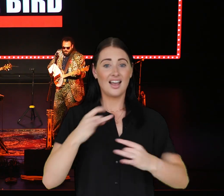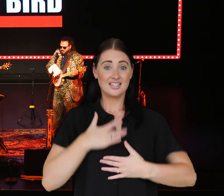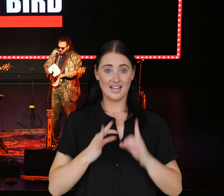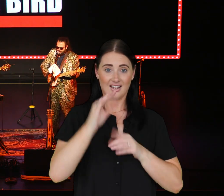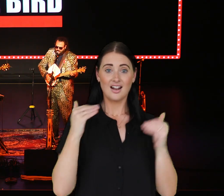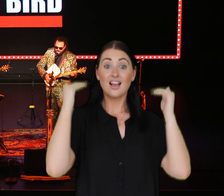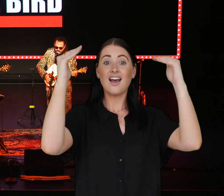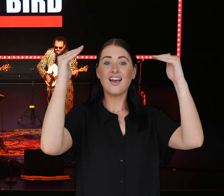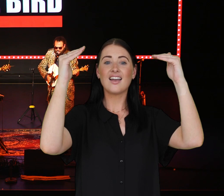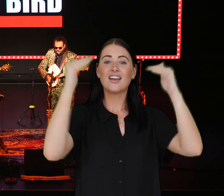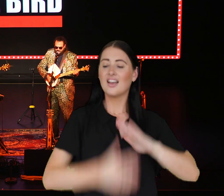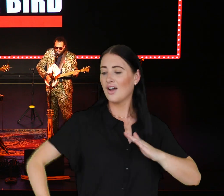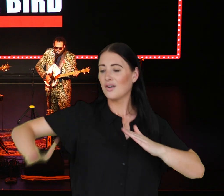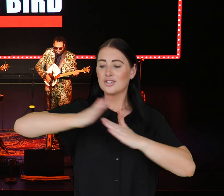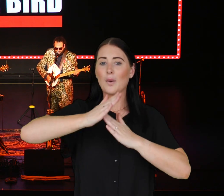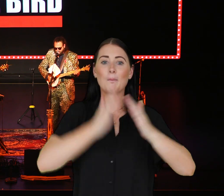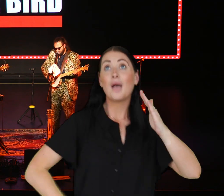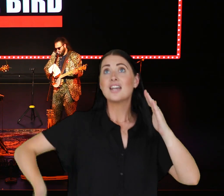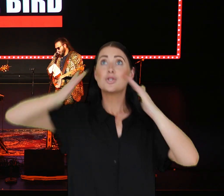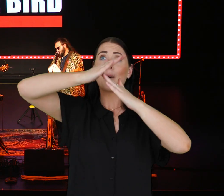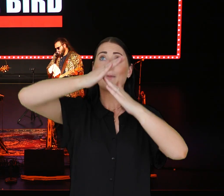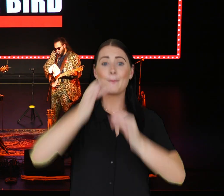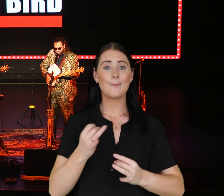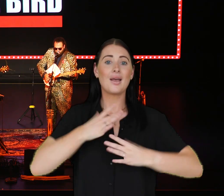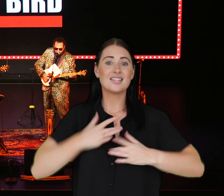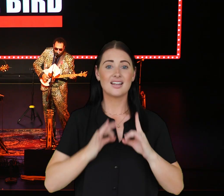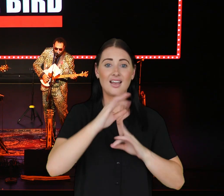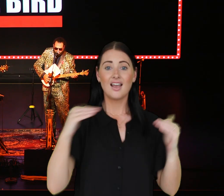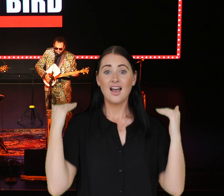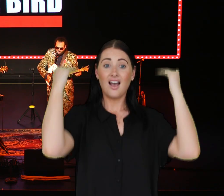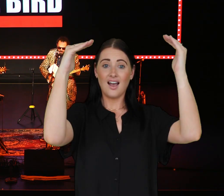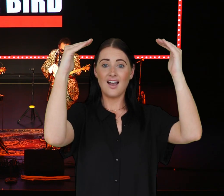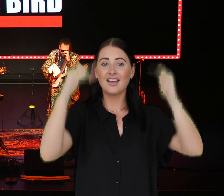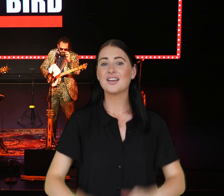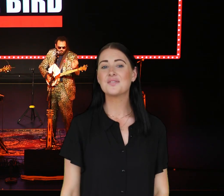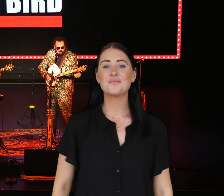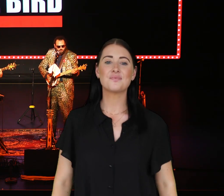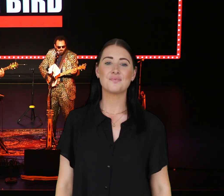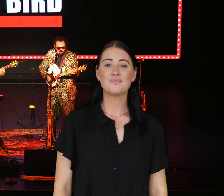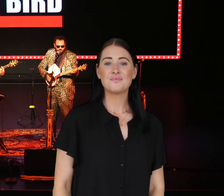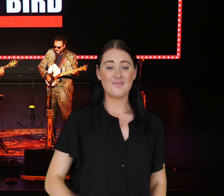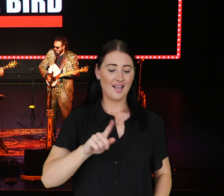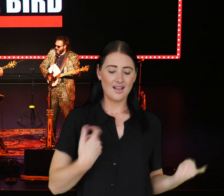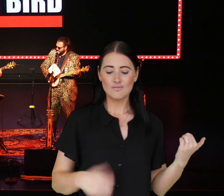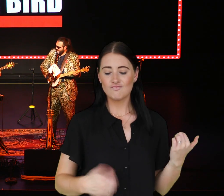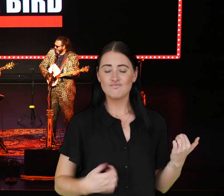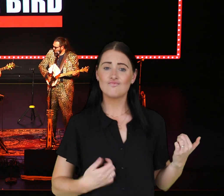Taking it high Right to the wire Taking it high Mr. Sobe, come on the bench early, buddy!